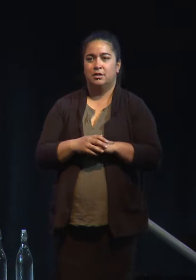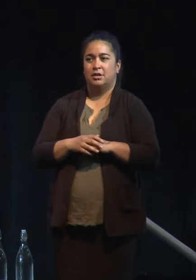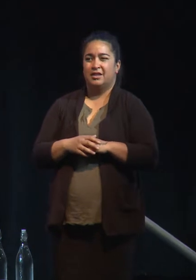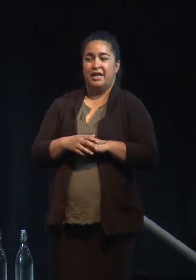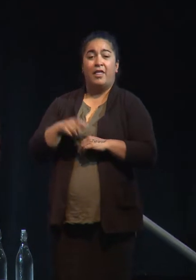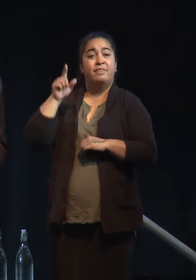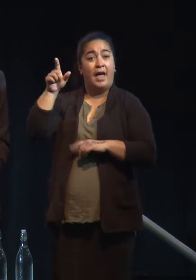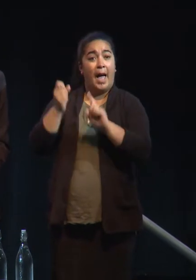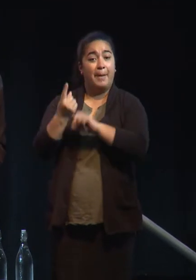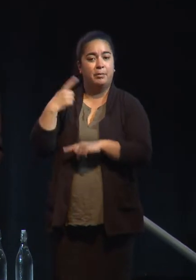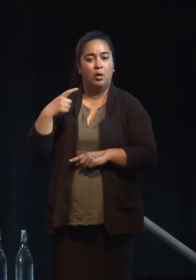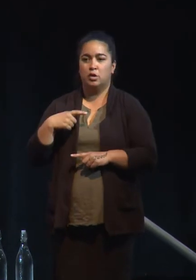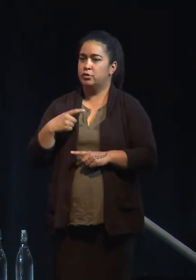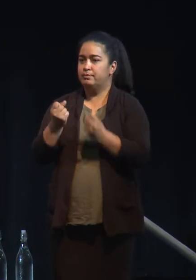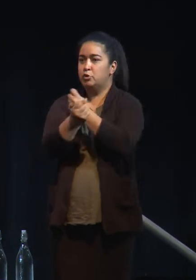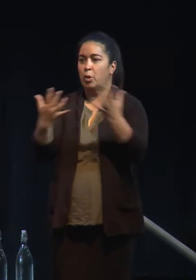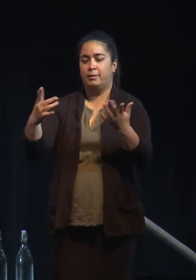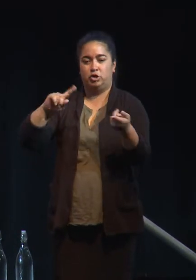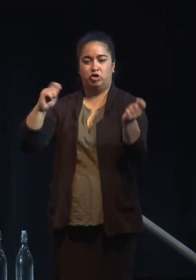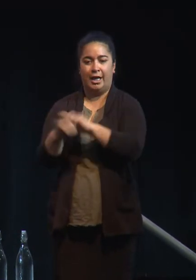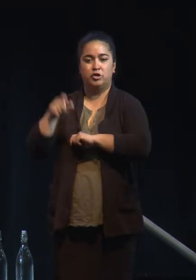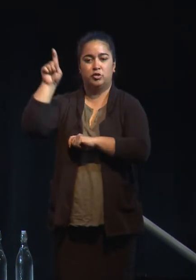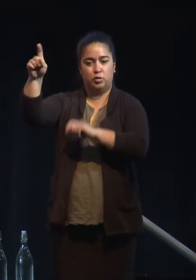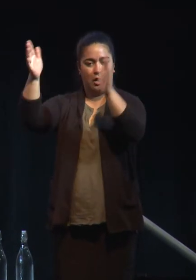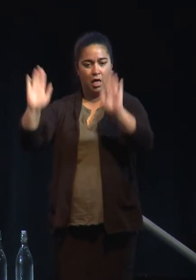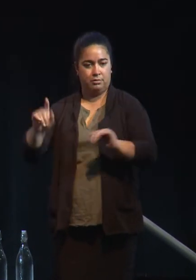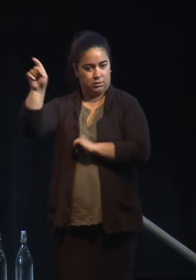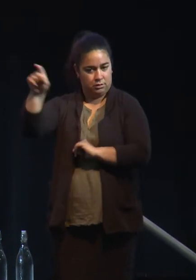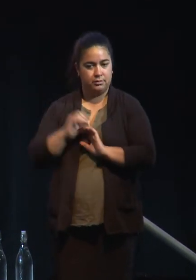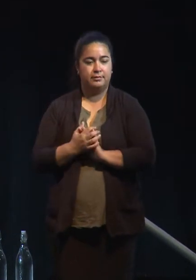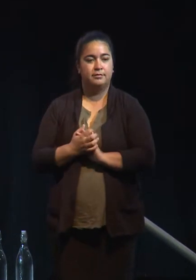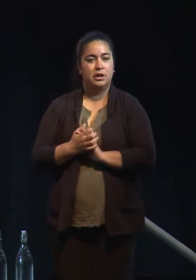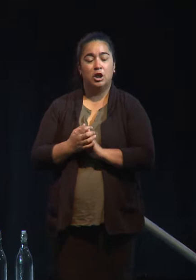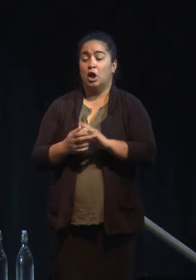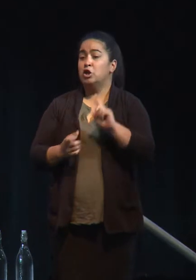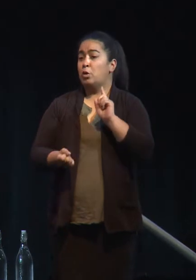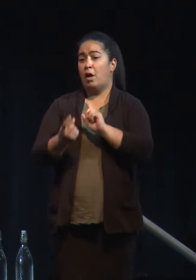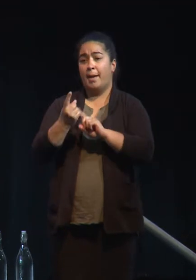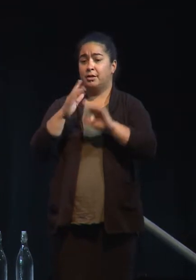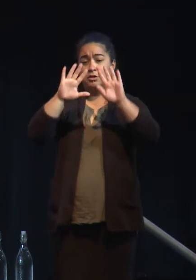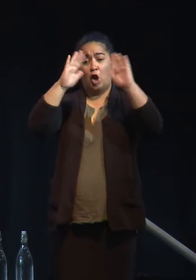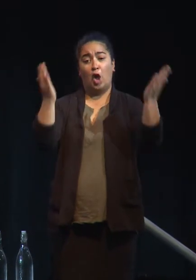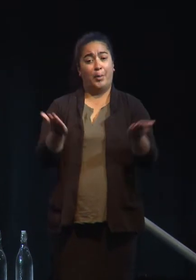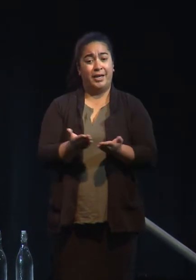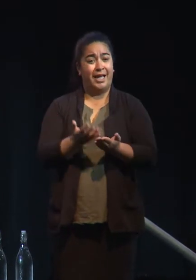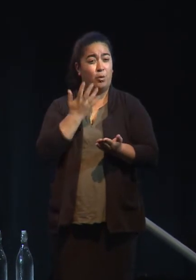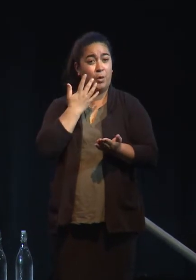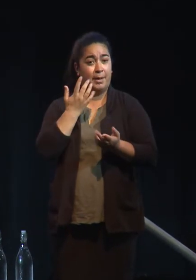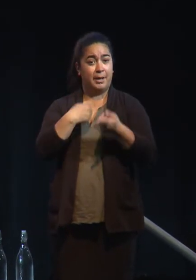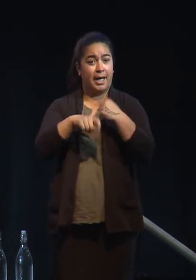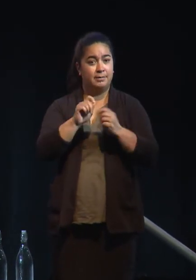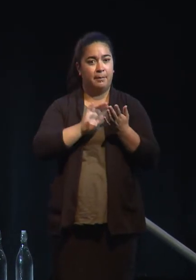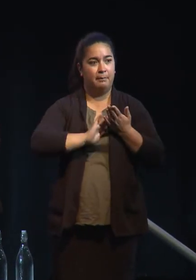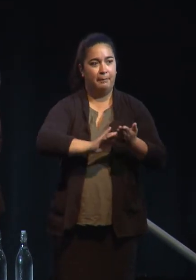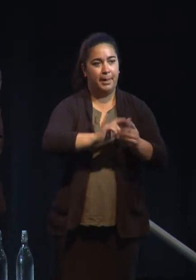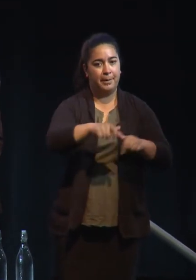changes to the climate. So what happens to us globally when it's millions and then tens of millions and